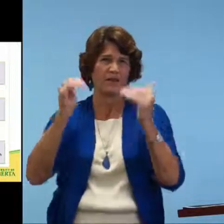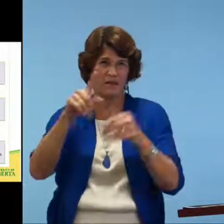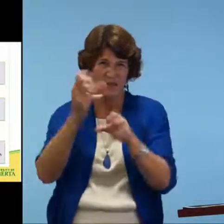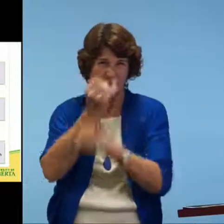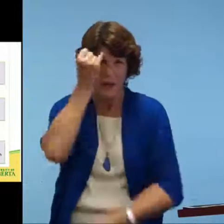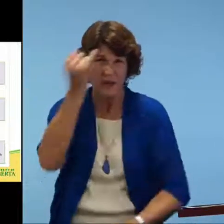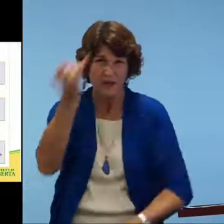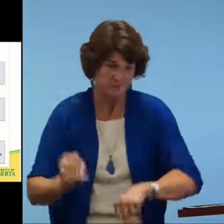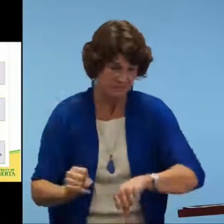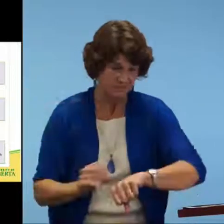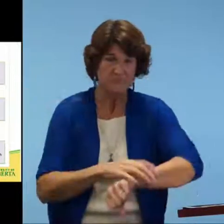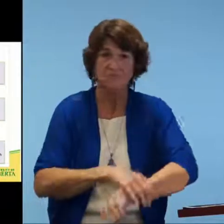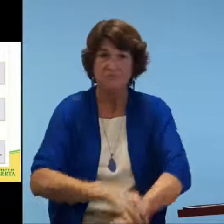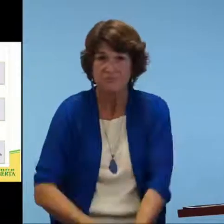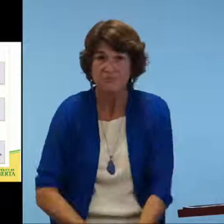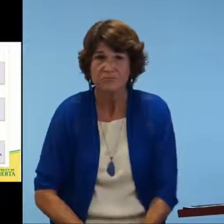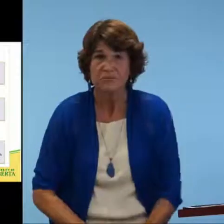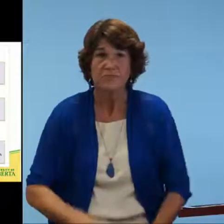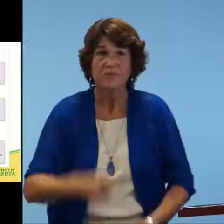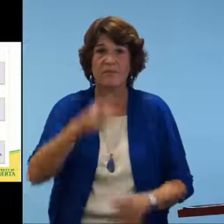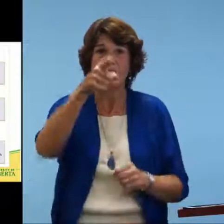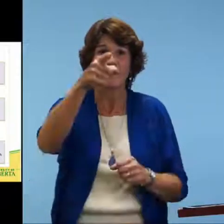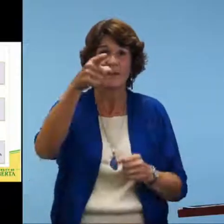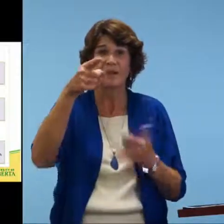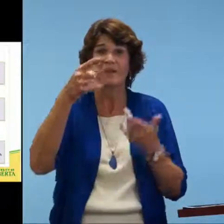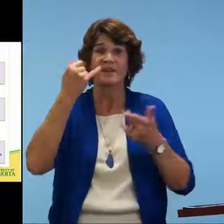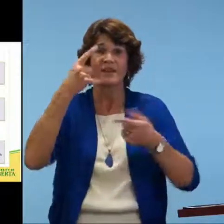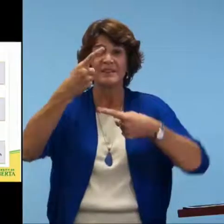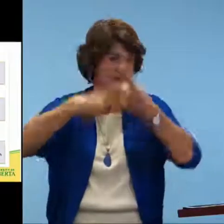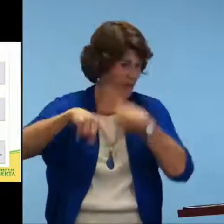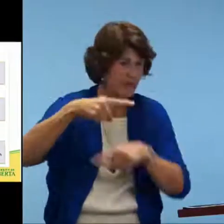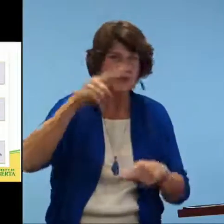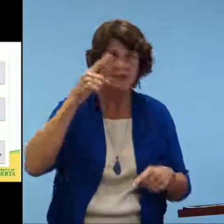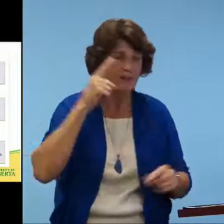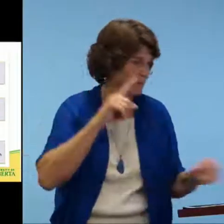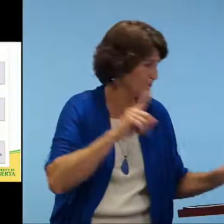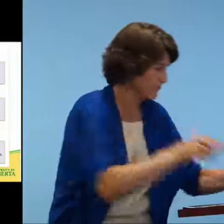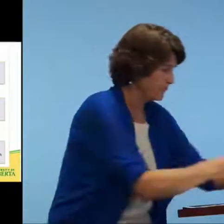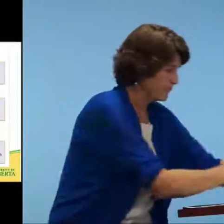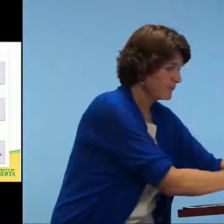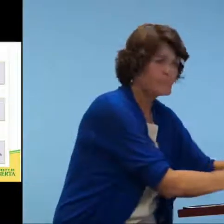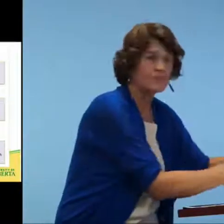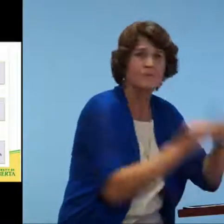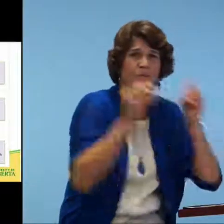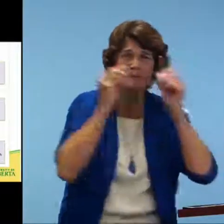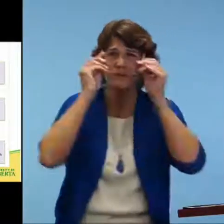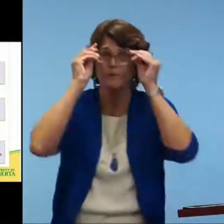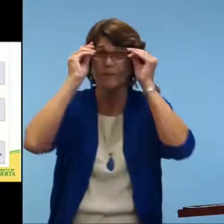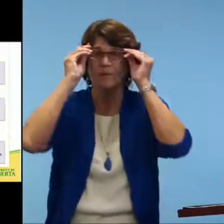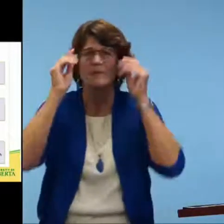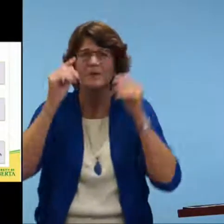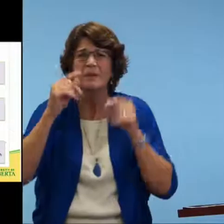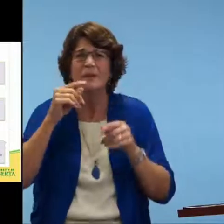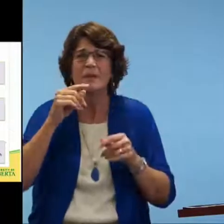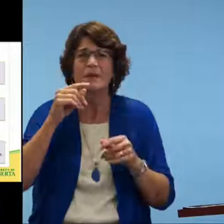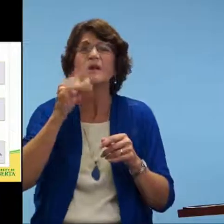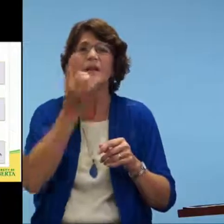And so you would work through these as they're laid out. So you get the idea of what this looks like in the first portion of the phonological process.